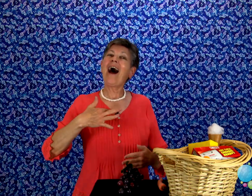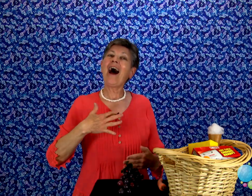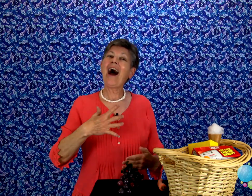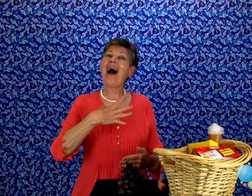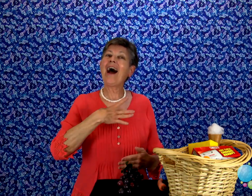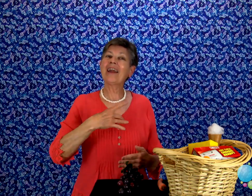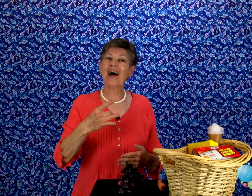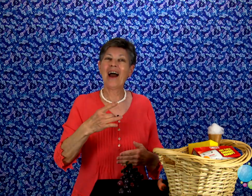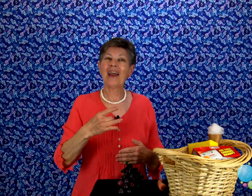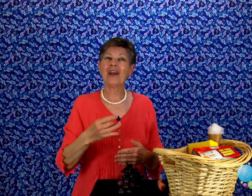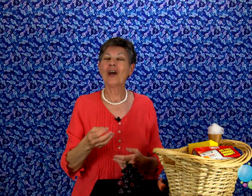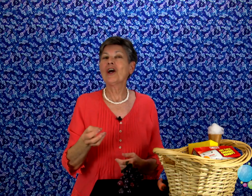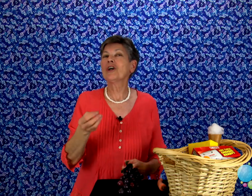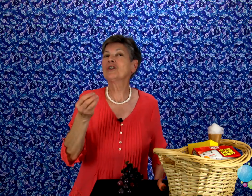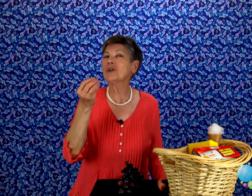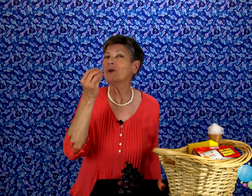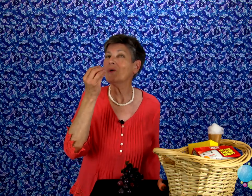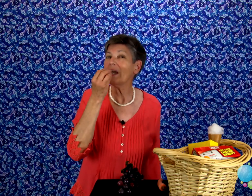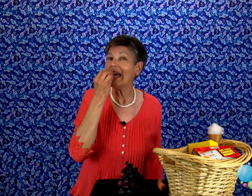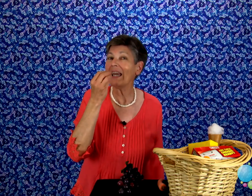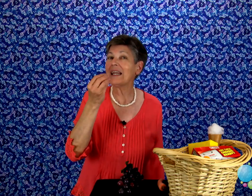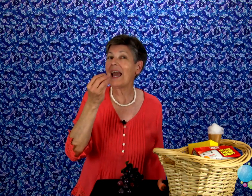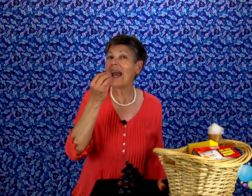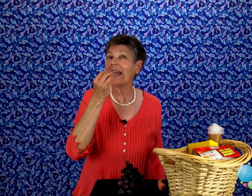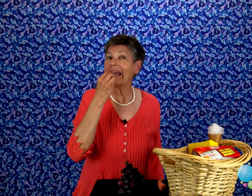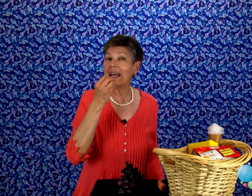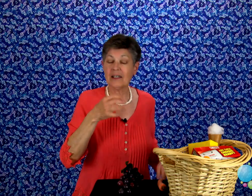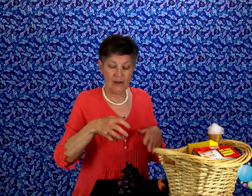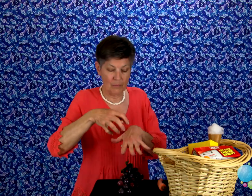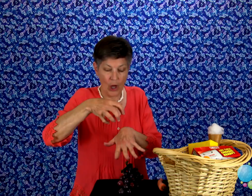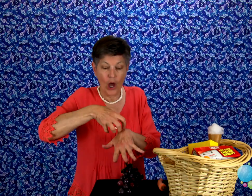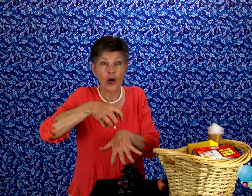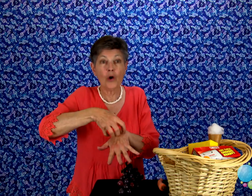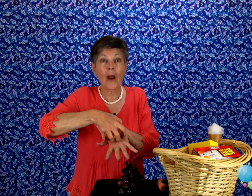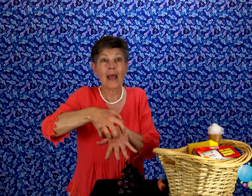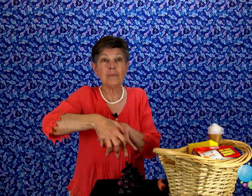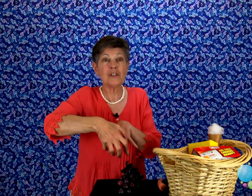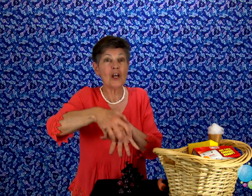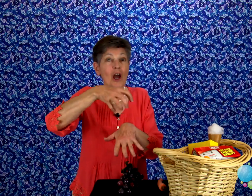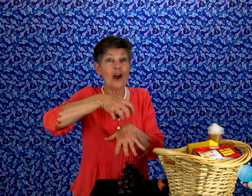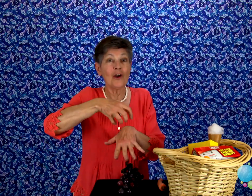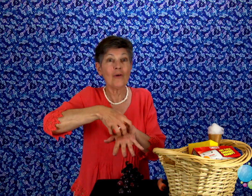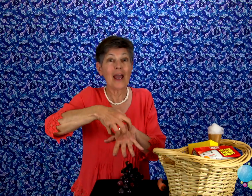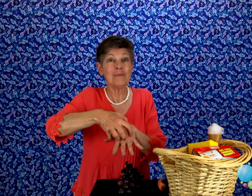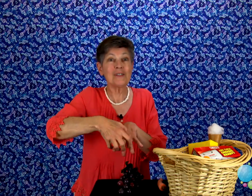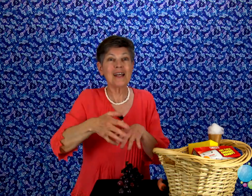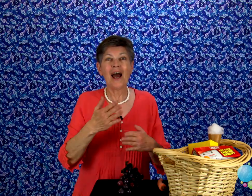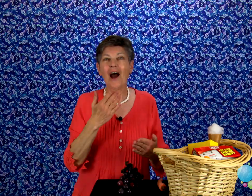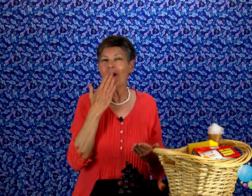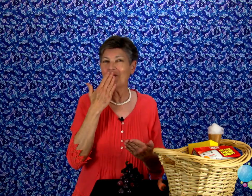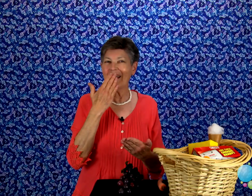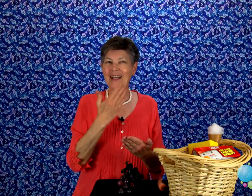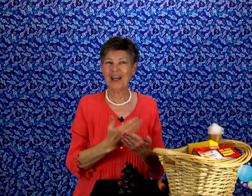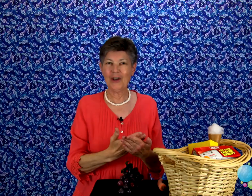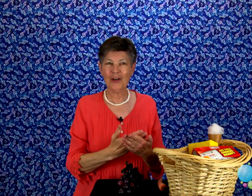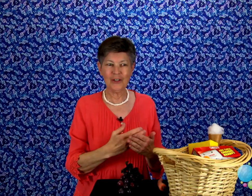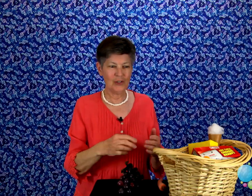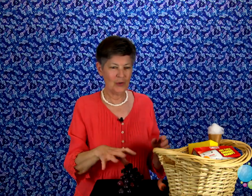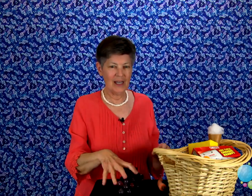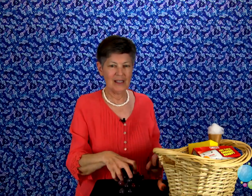I like to eat and eat. Grapes, grapes, a really good treat